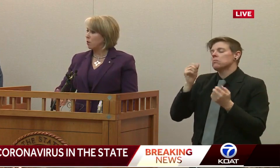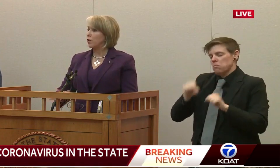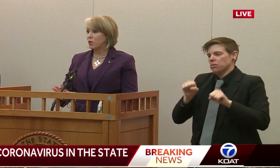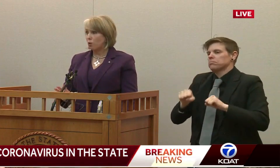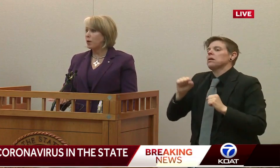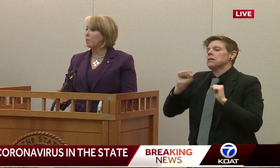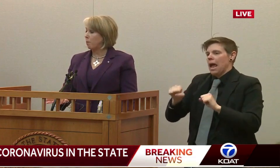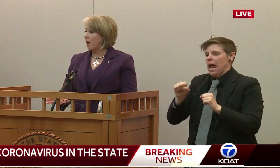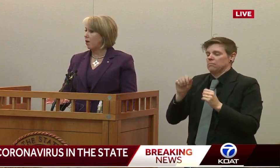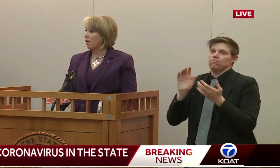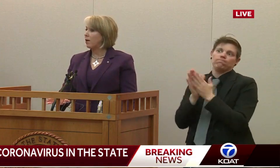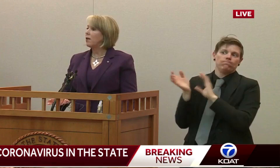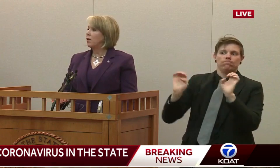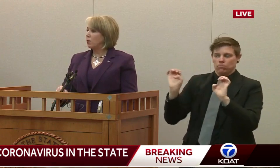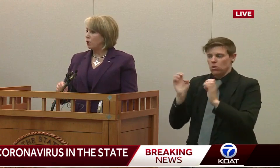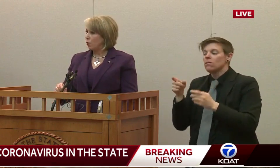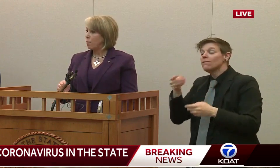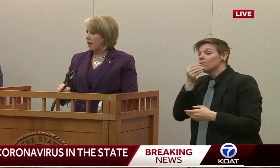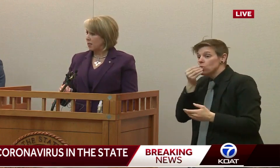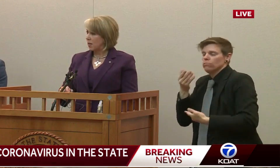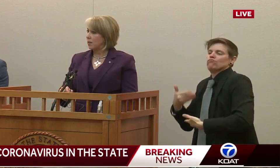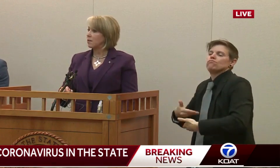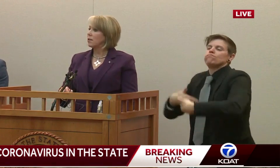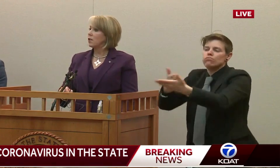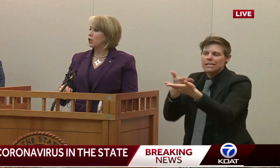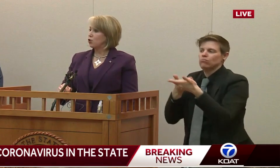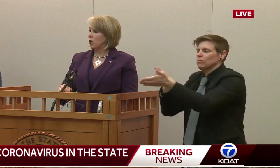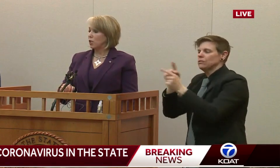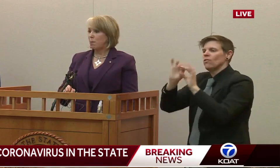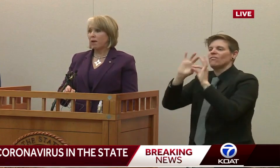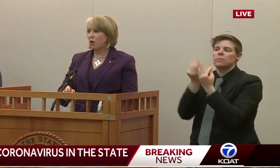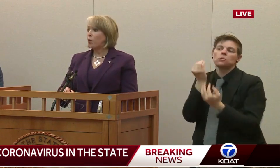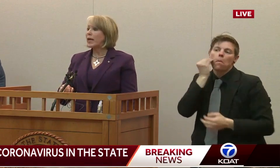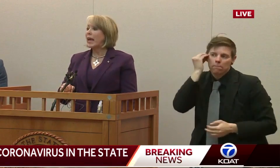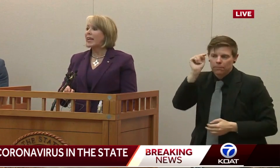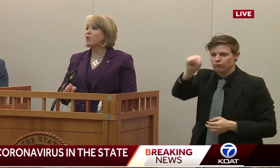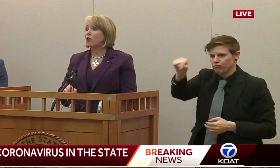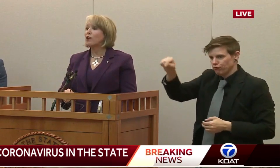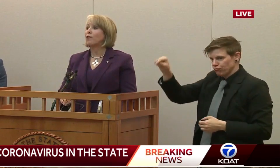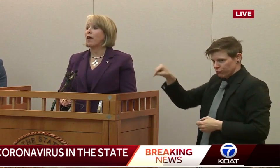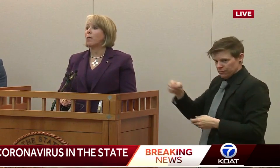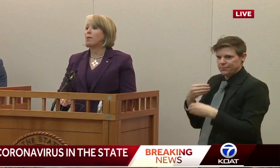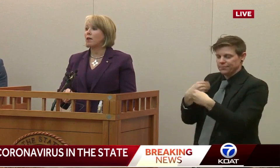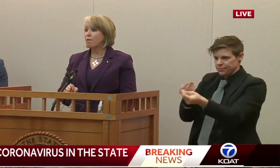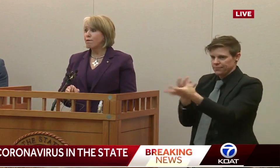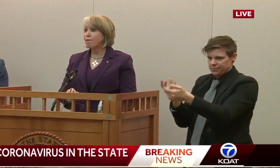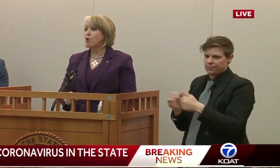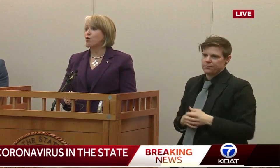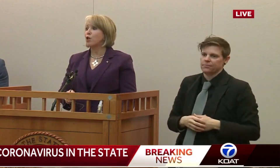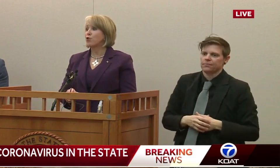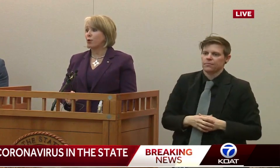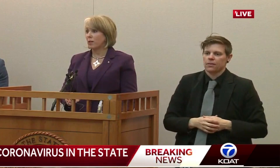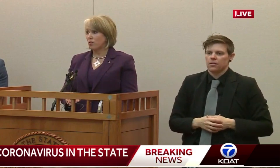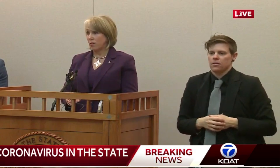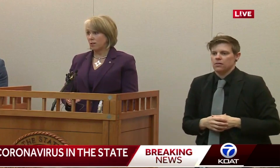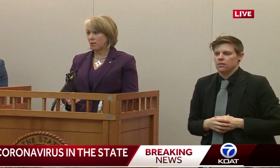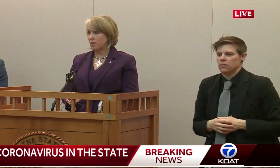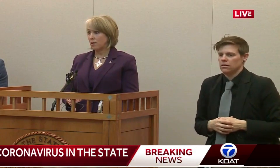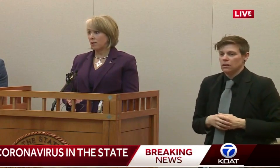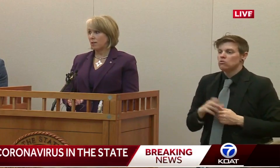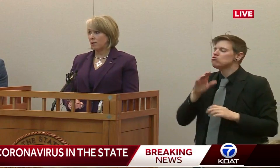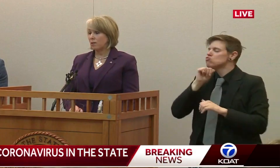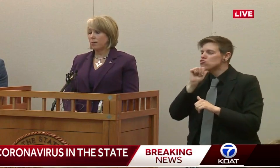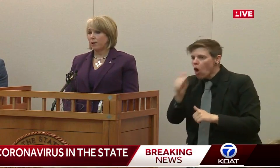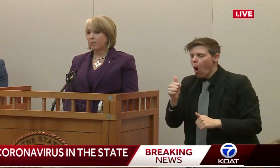in those communities will be prepared. No New Mexican should expect that we can't deliver them food during this